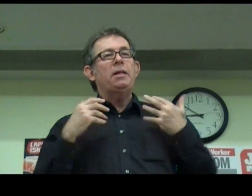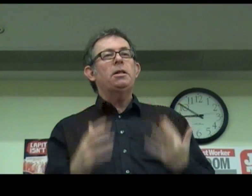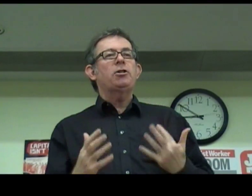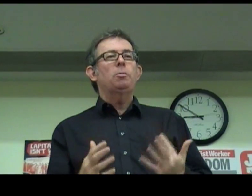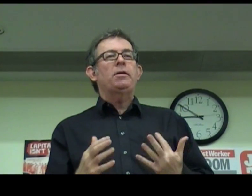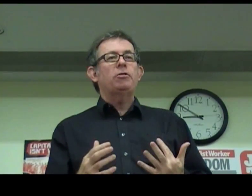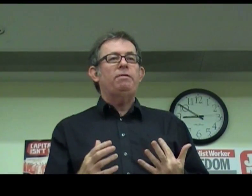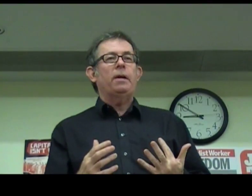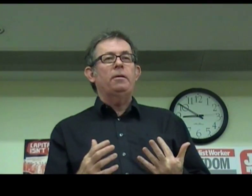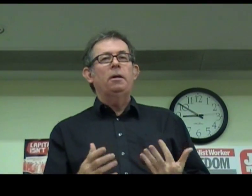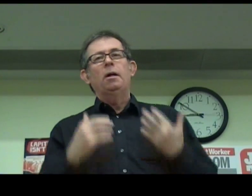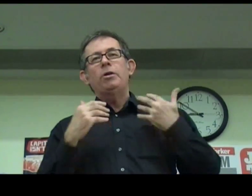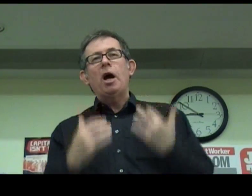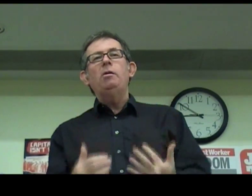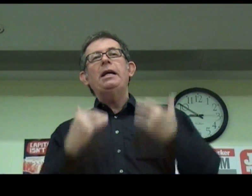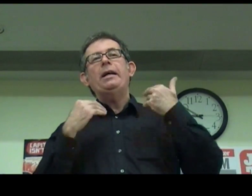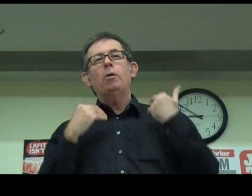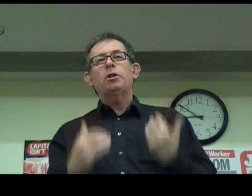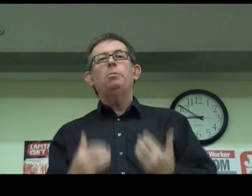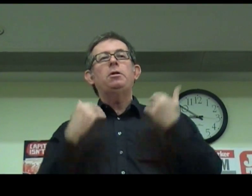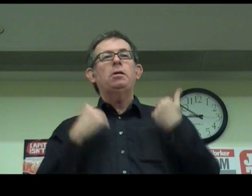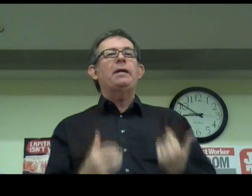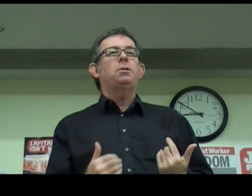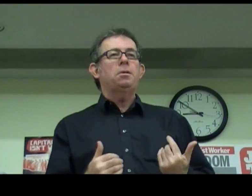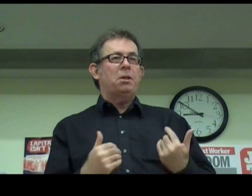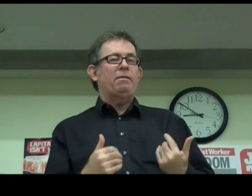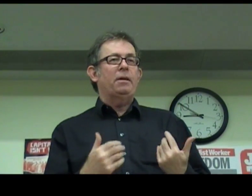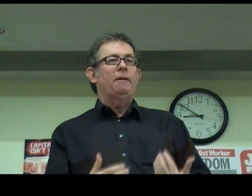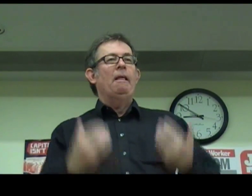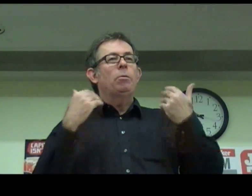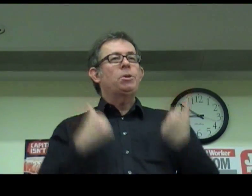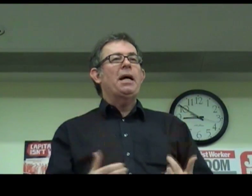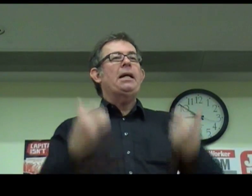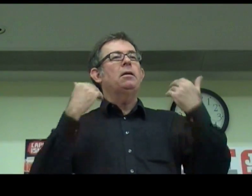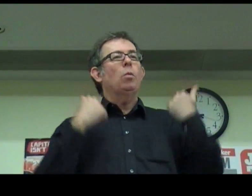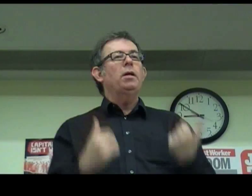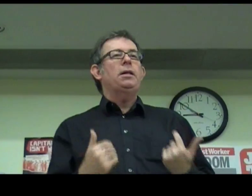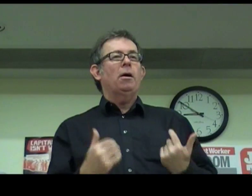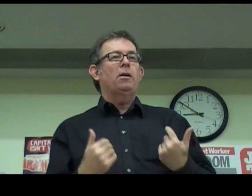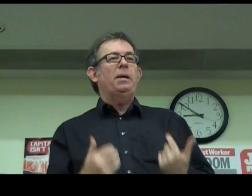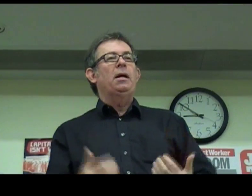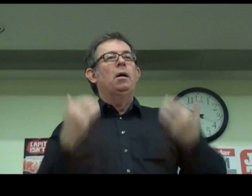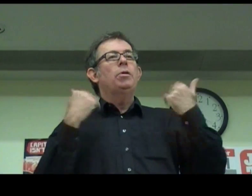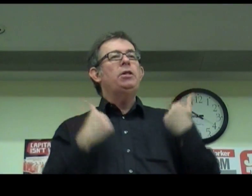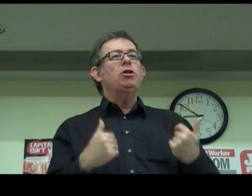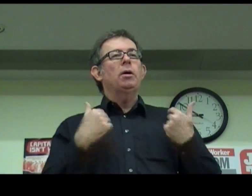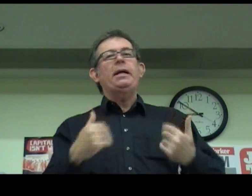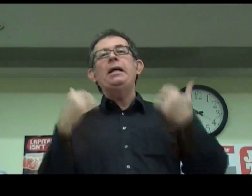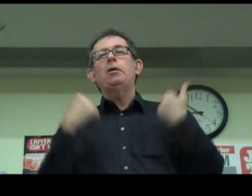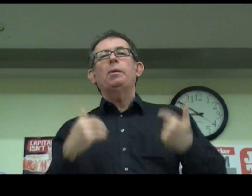International Monetary Fund, which only in October 2007, was saying that the world economy was enjoying economic